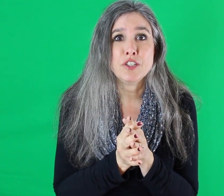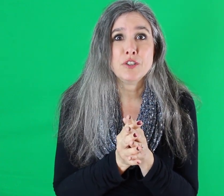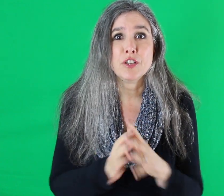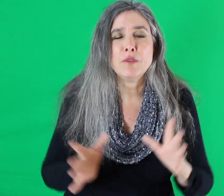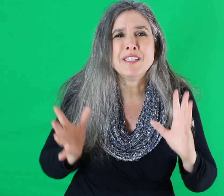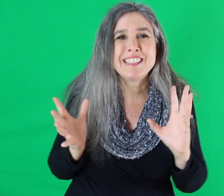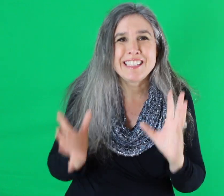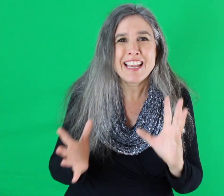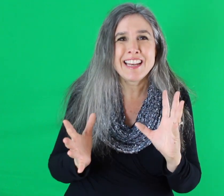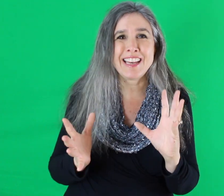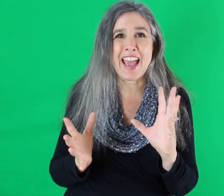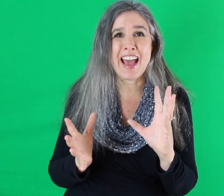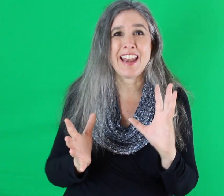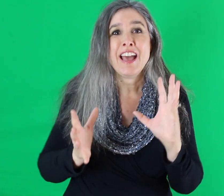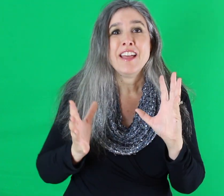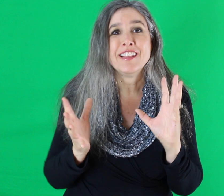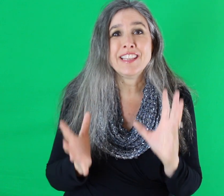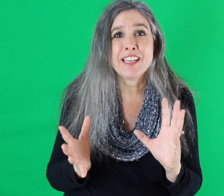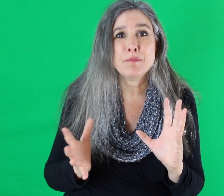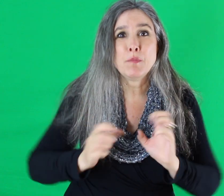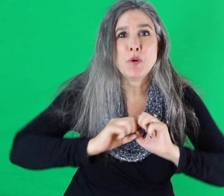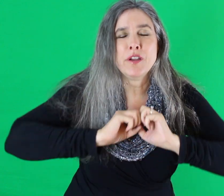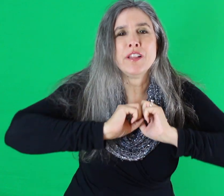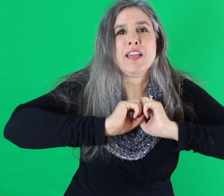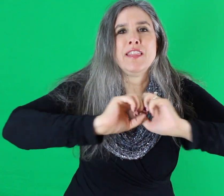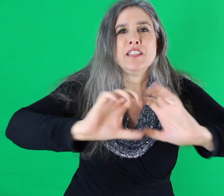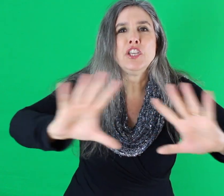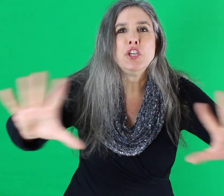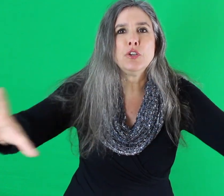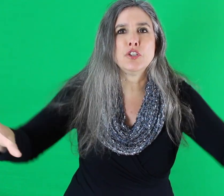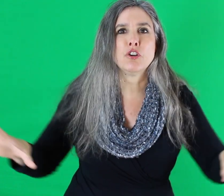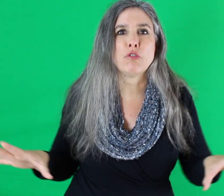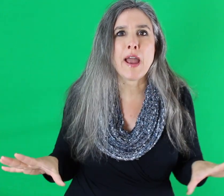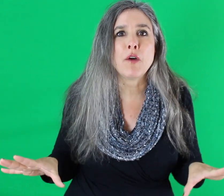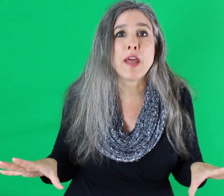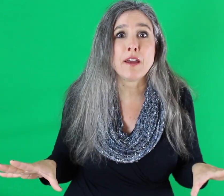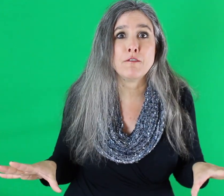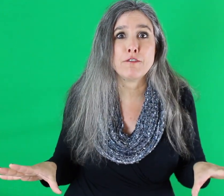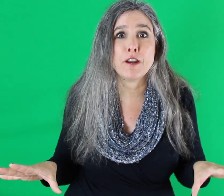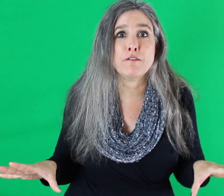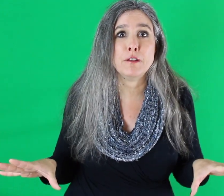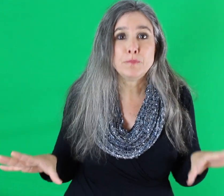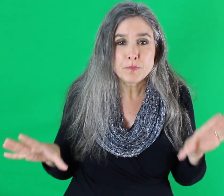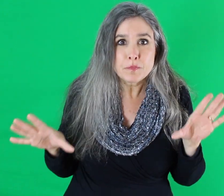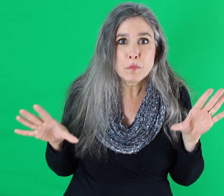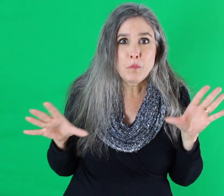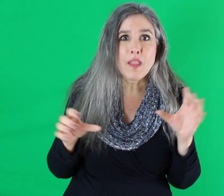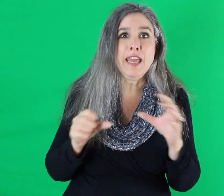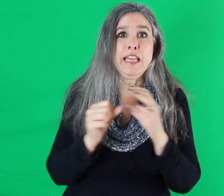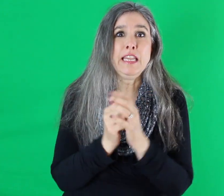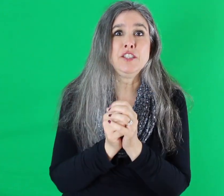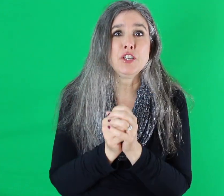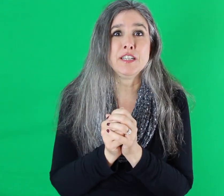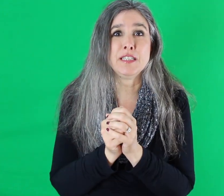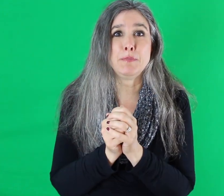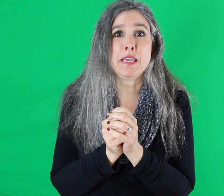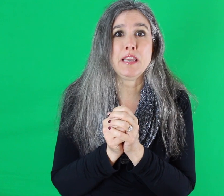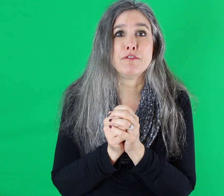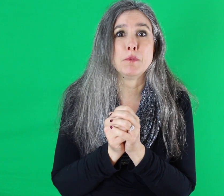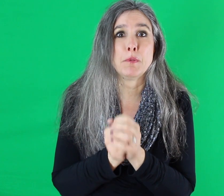Jr. He was standing at the Lincoln Memorial. He had this huge crowd out in front of him and he started speaking from a